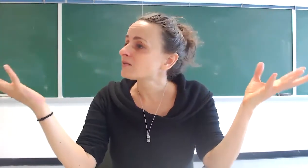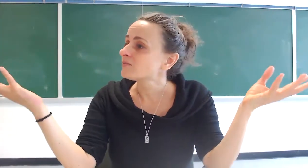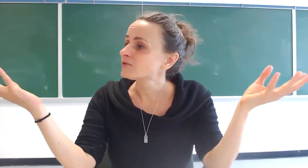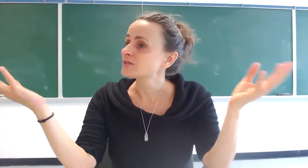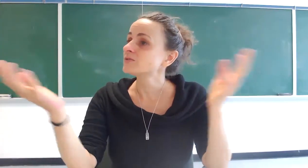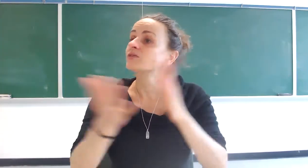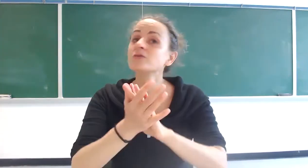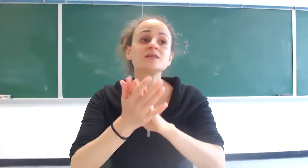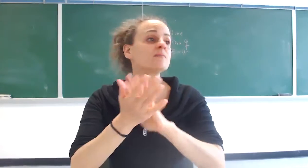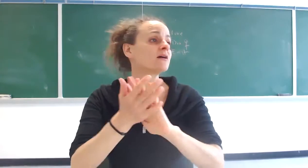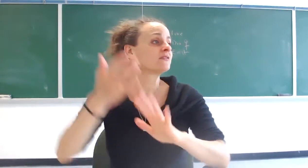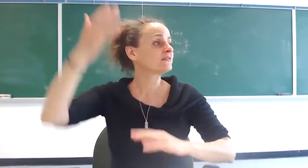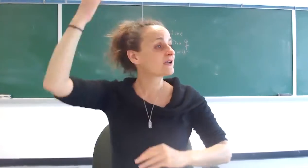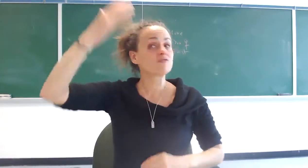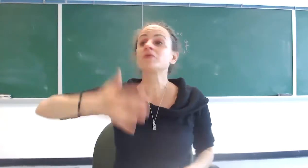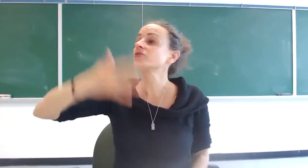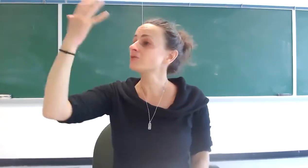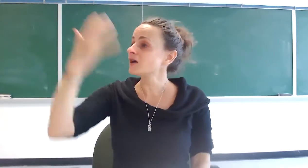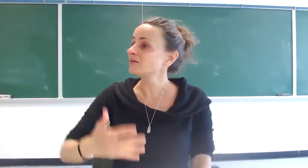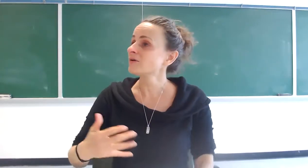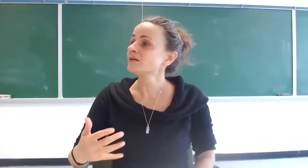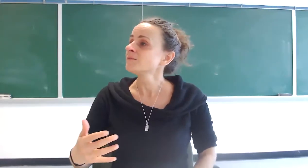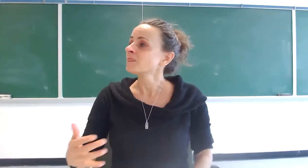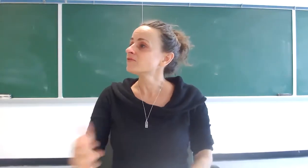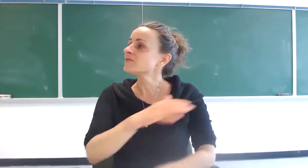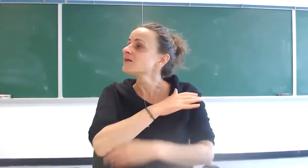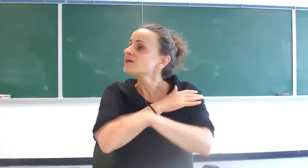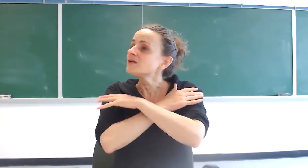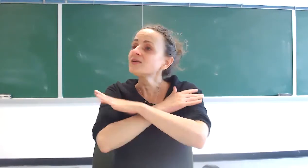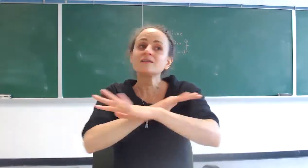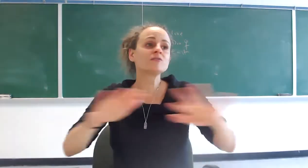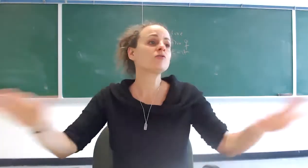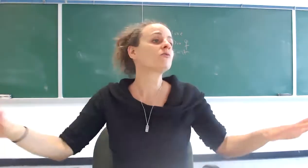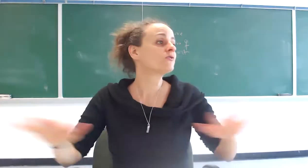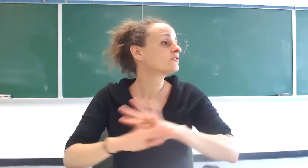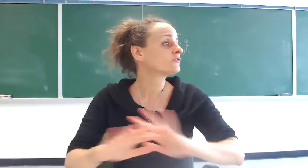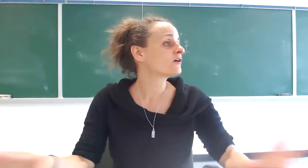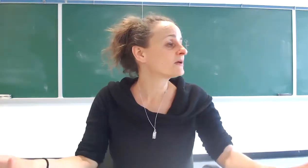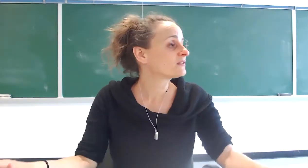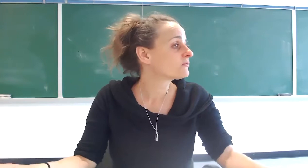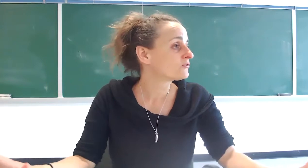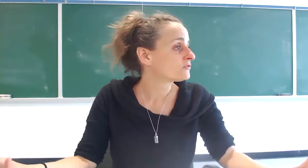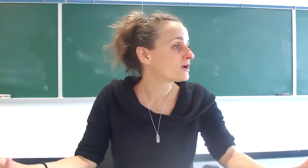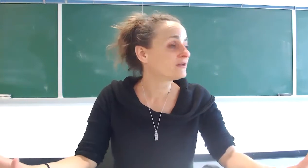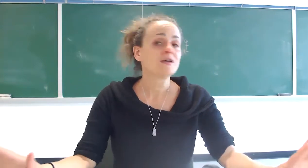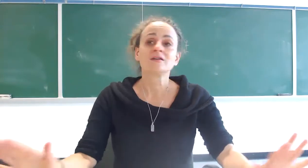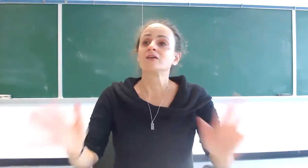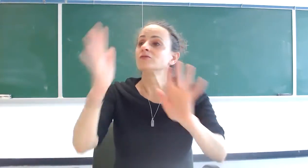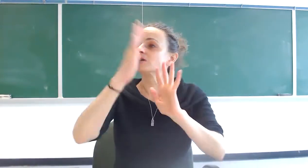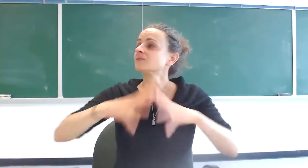comforted so he turns his back on this kind of personal god right from then on living us is no more going to talk about the personal god that you can